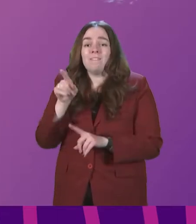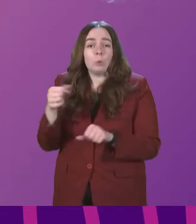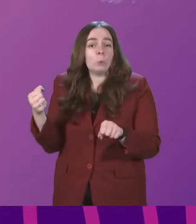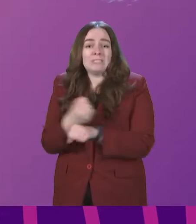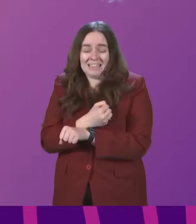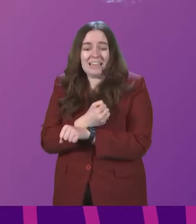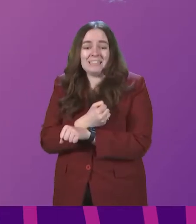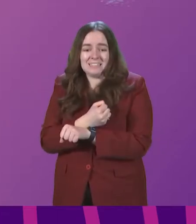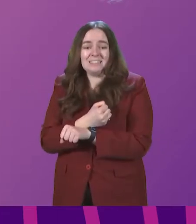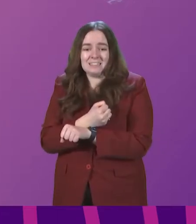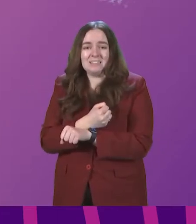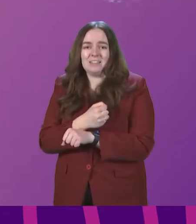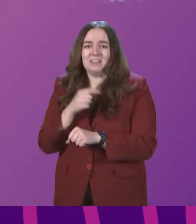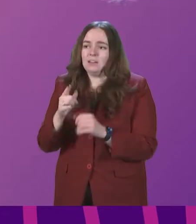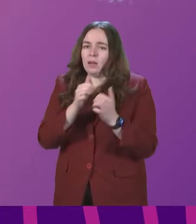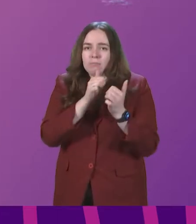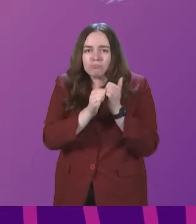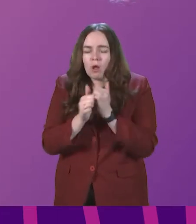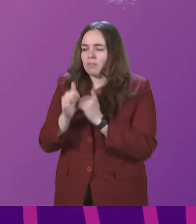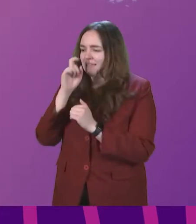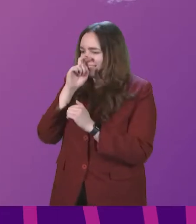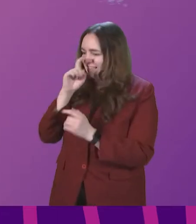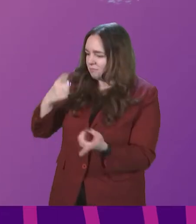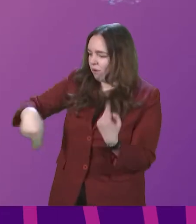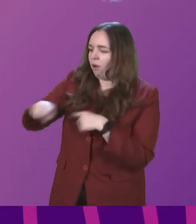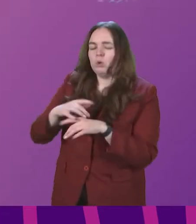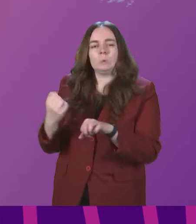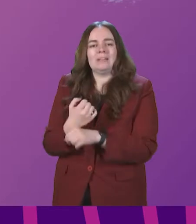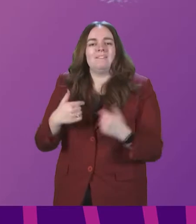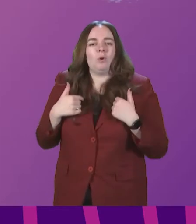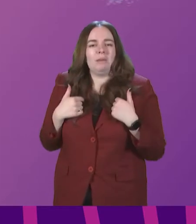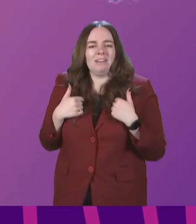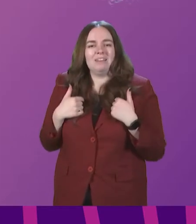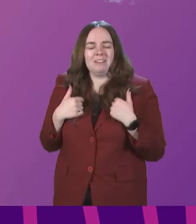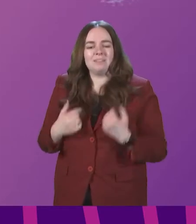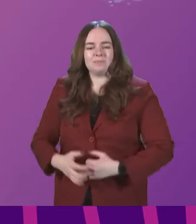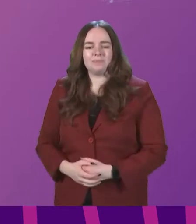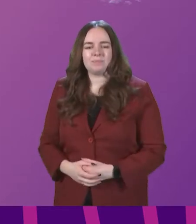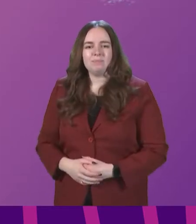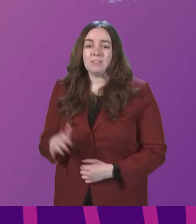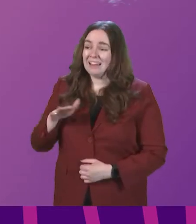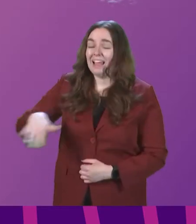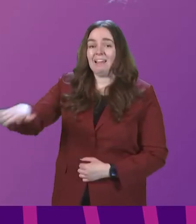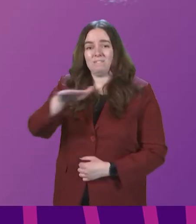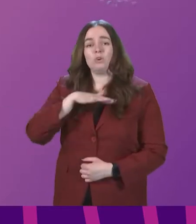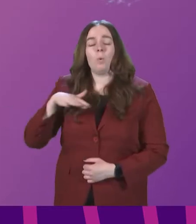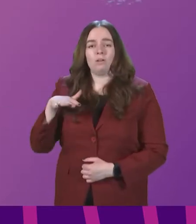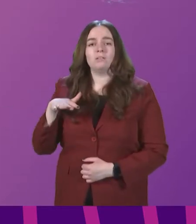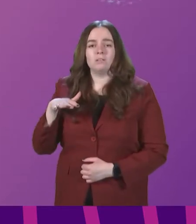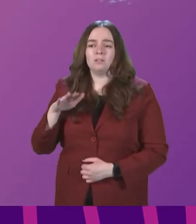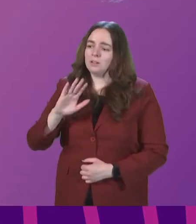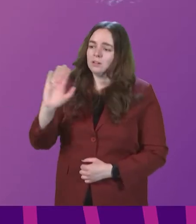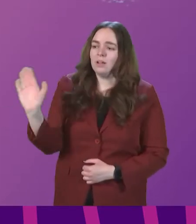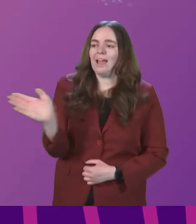least of these brothers and sisters of mine, you did it for me. Everyone. Everyone